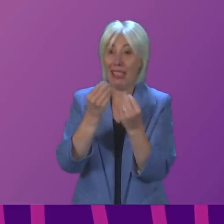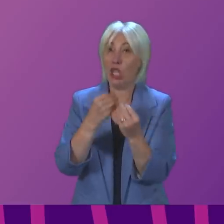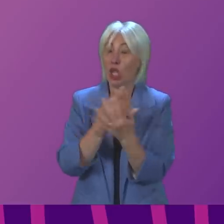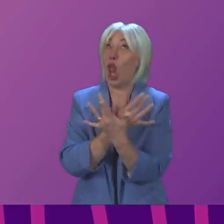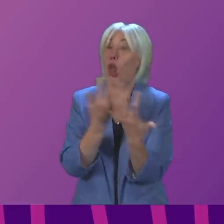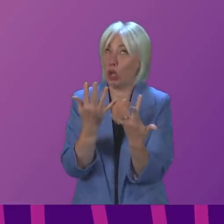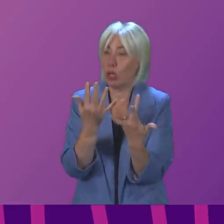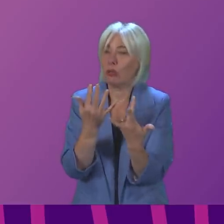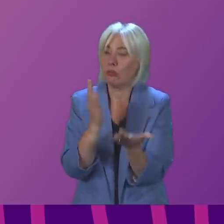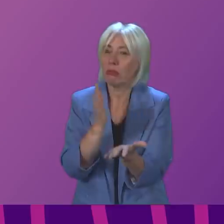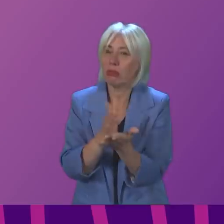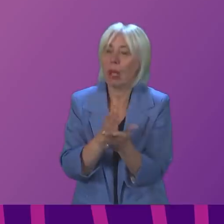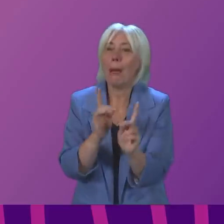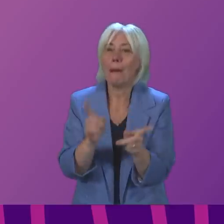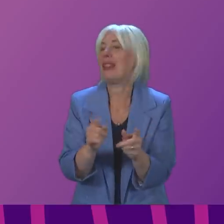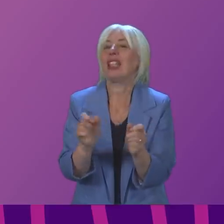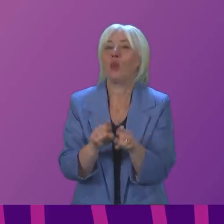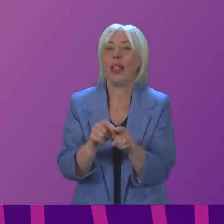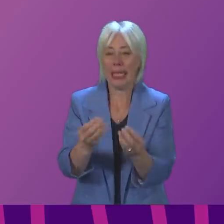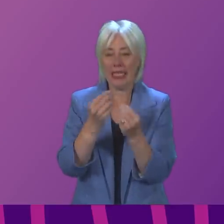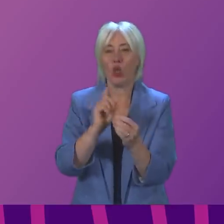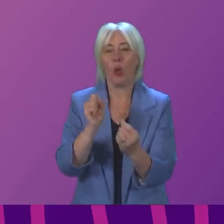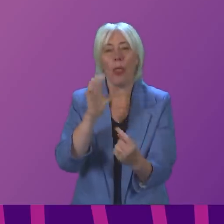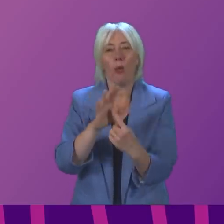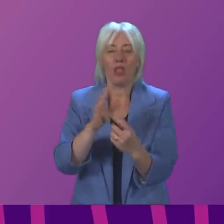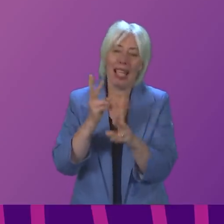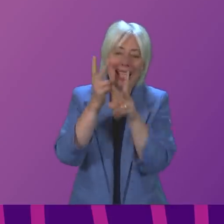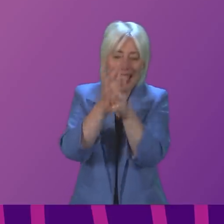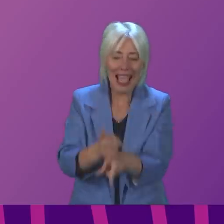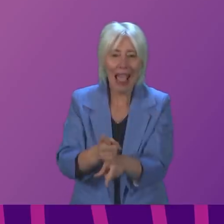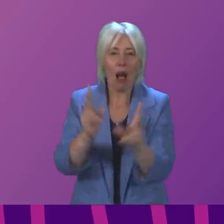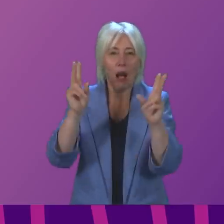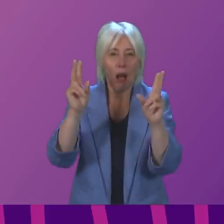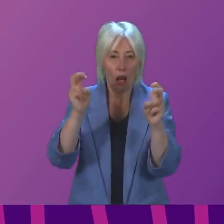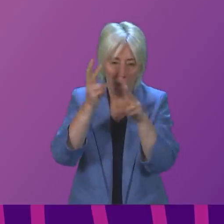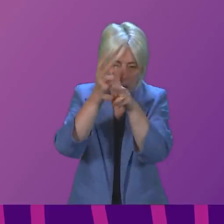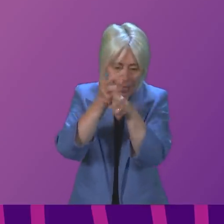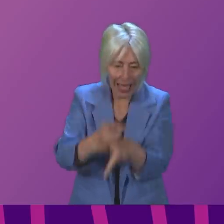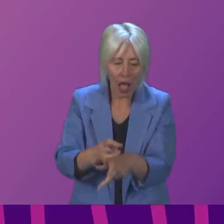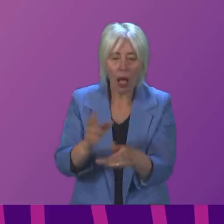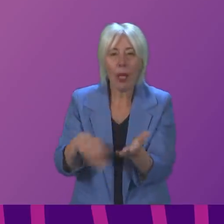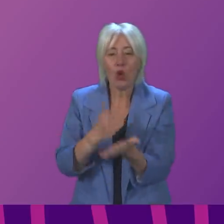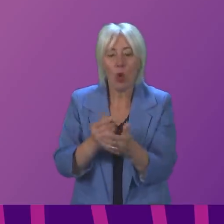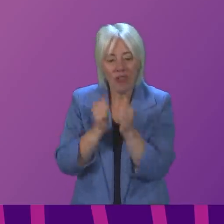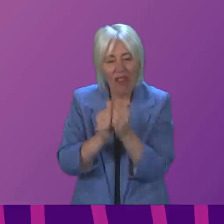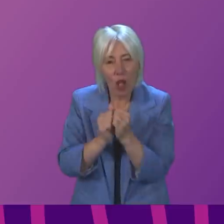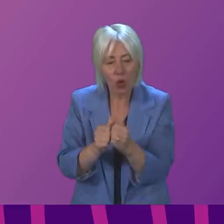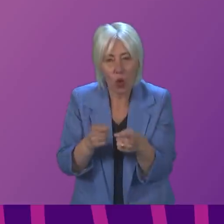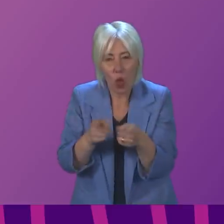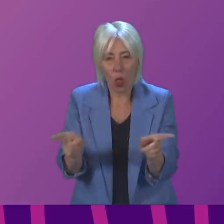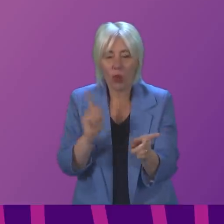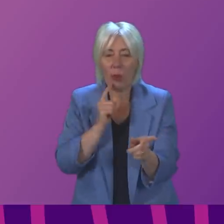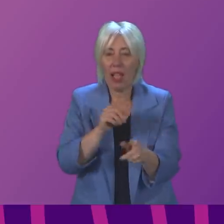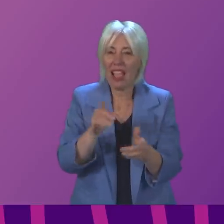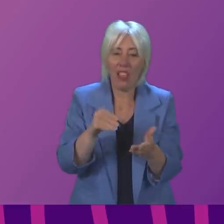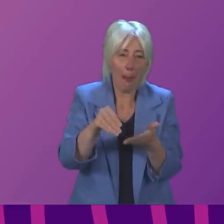particularly taught us the importance of care and the need to value and better value all those, whether on an unpaid